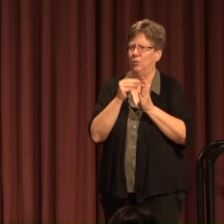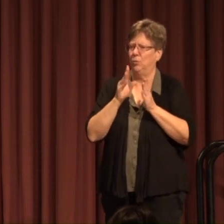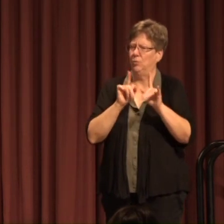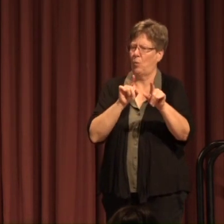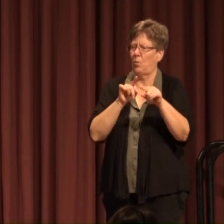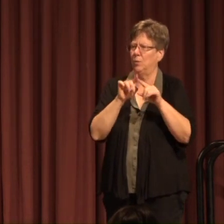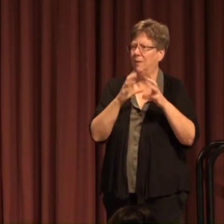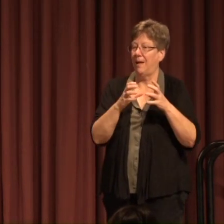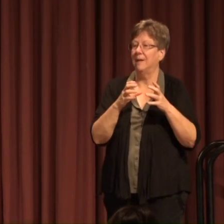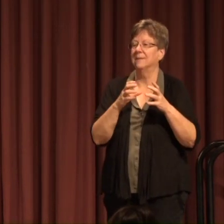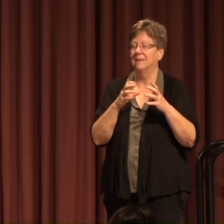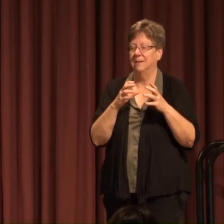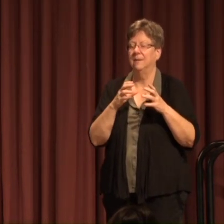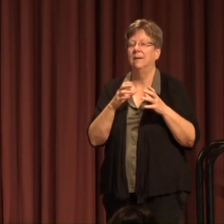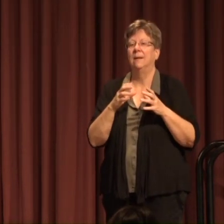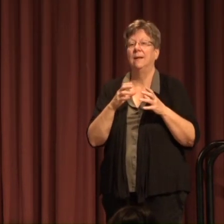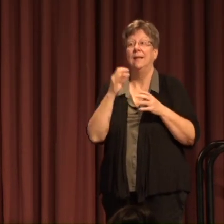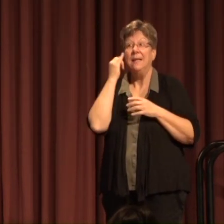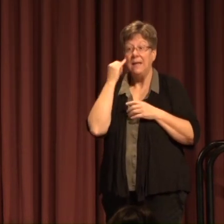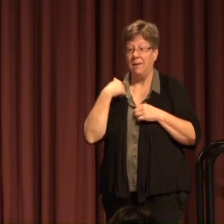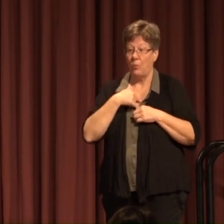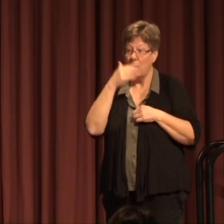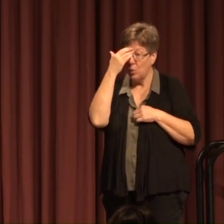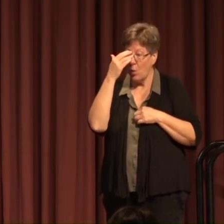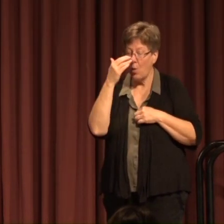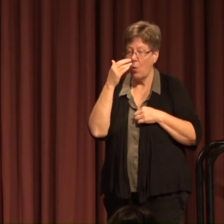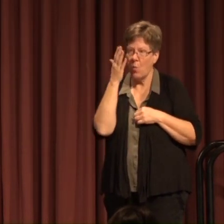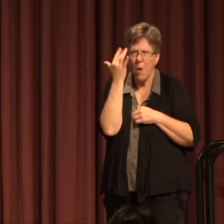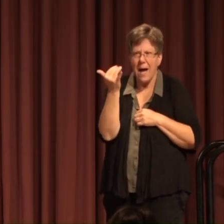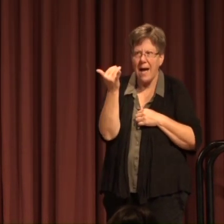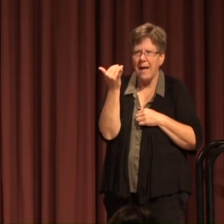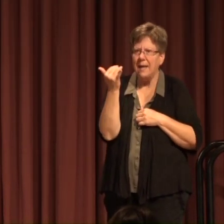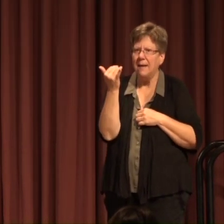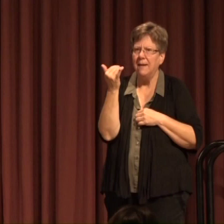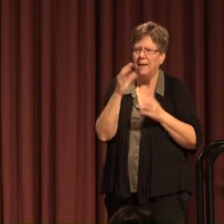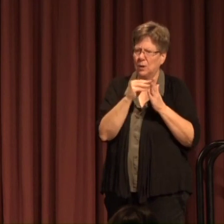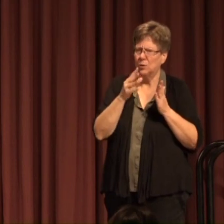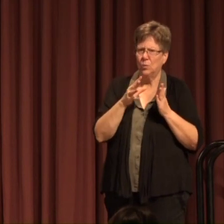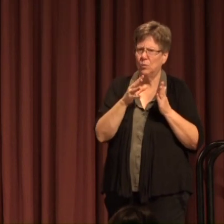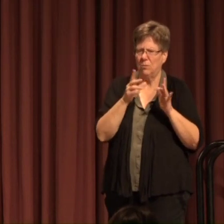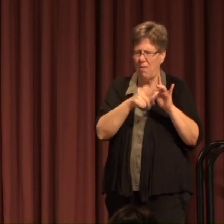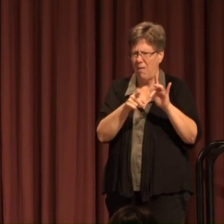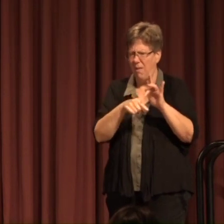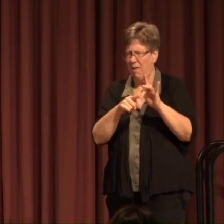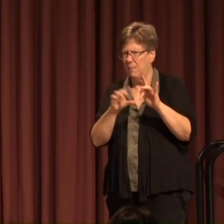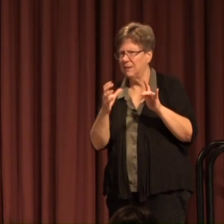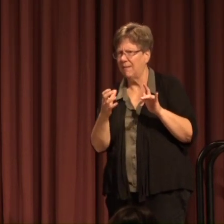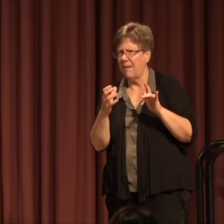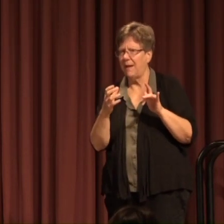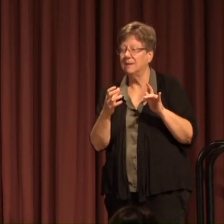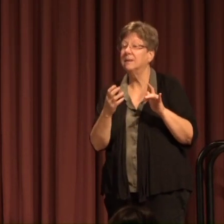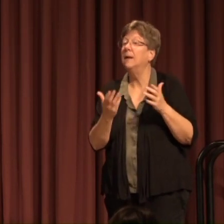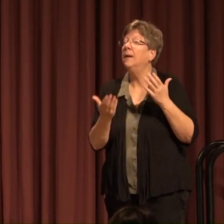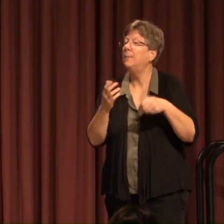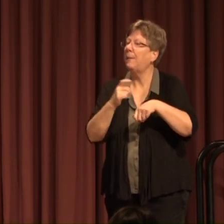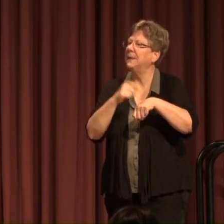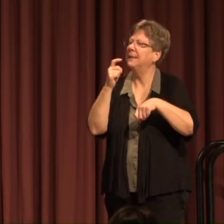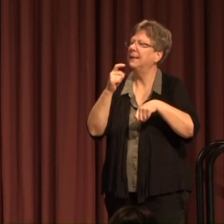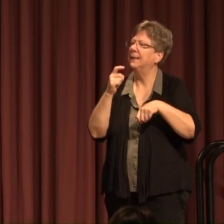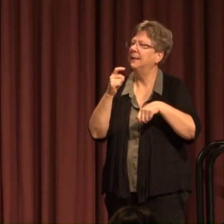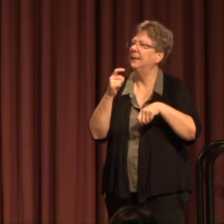Or that A student has not come to To class for a few days It might be time